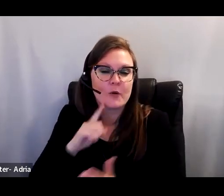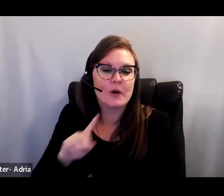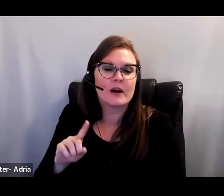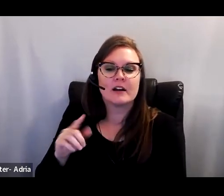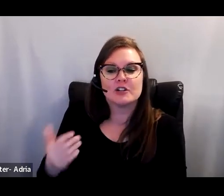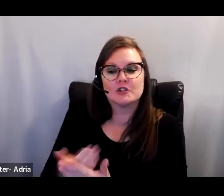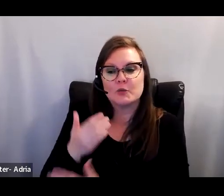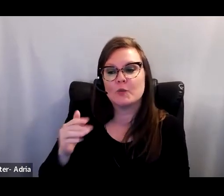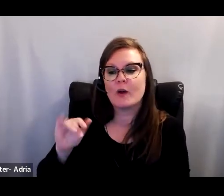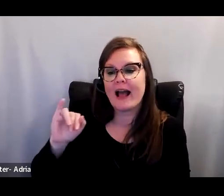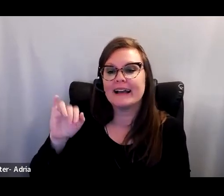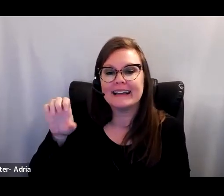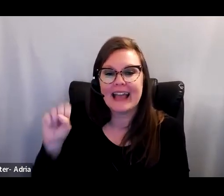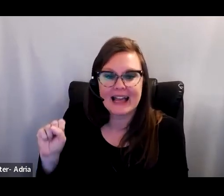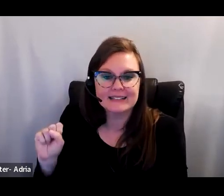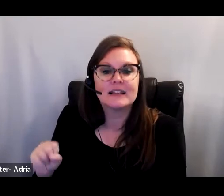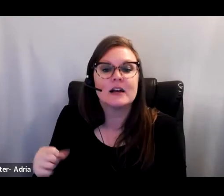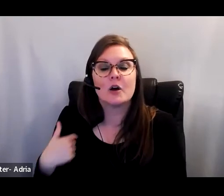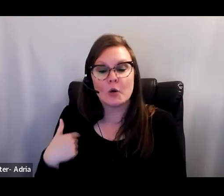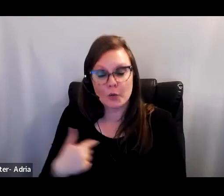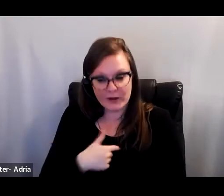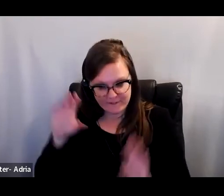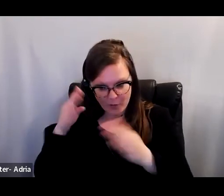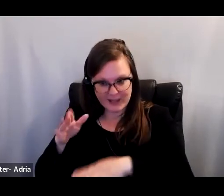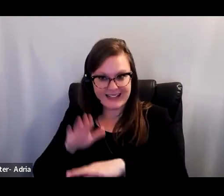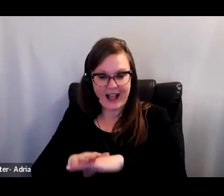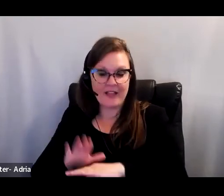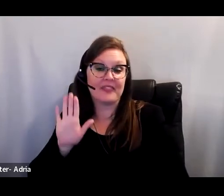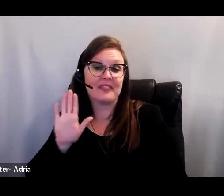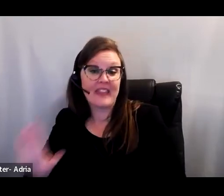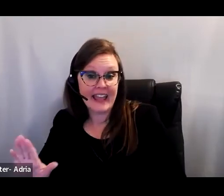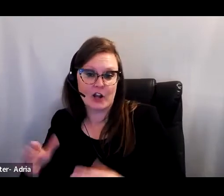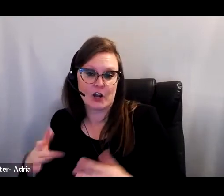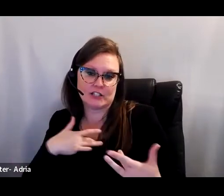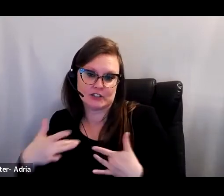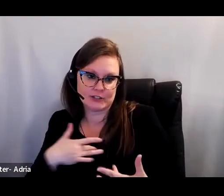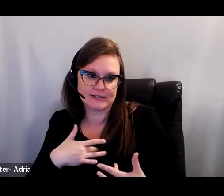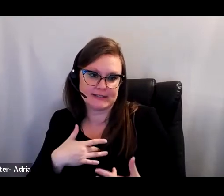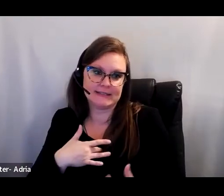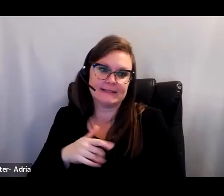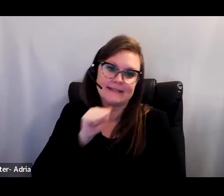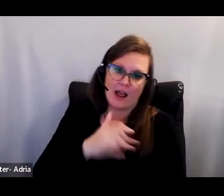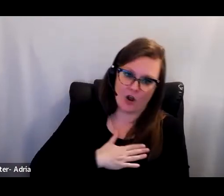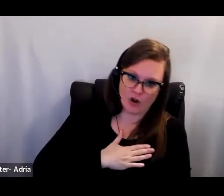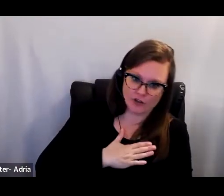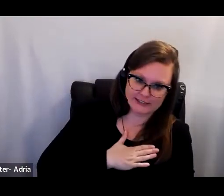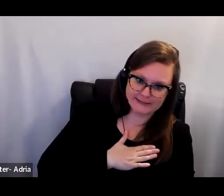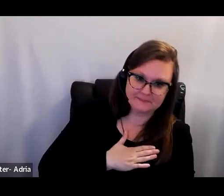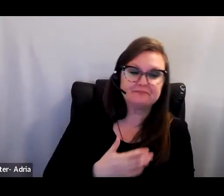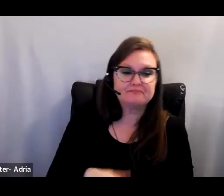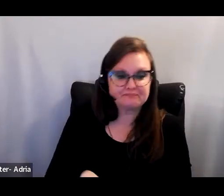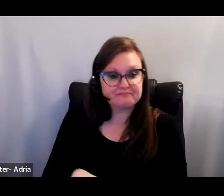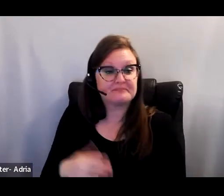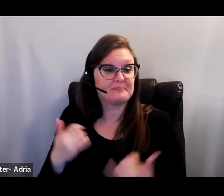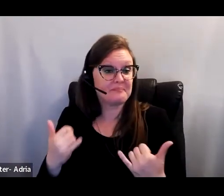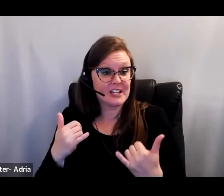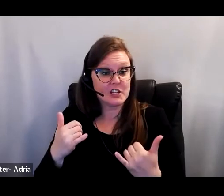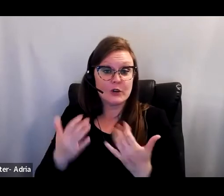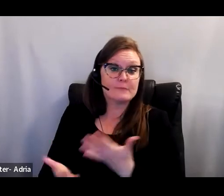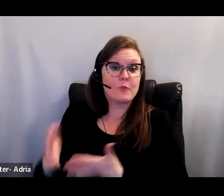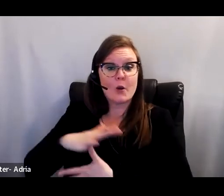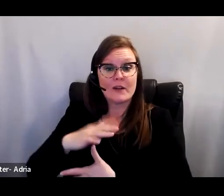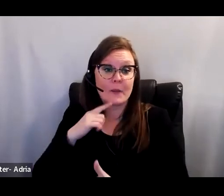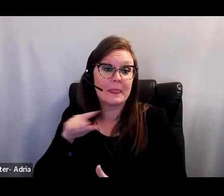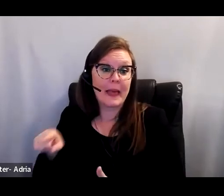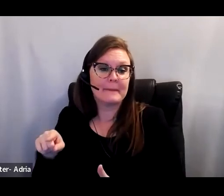undertaking in the district is oriented around their concerns, not ours. A current priority in the district is